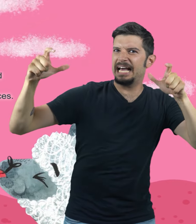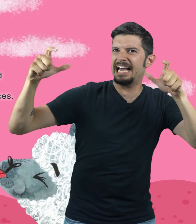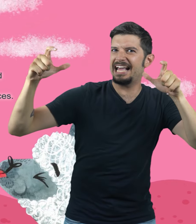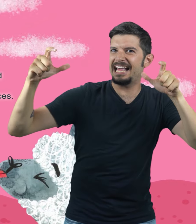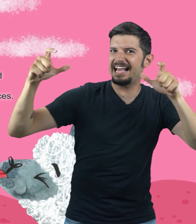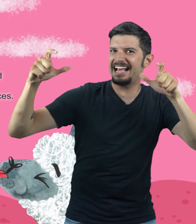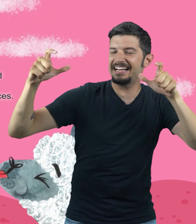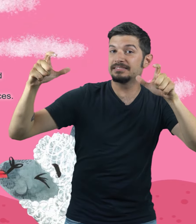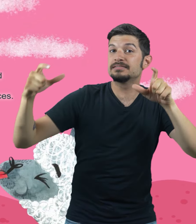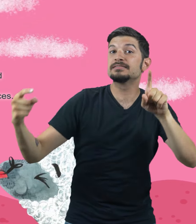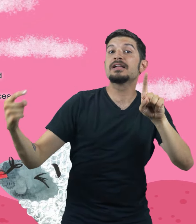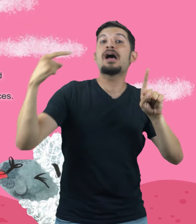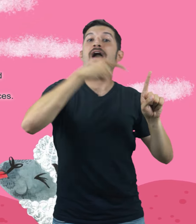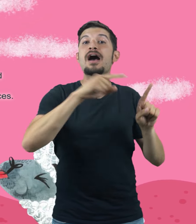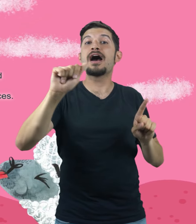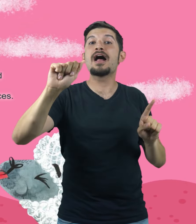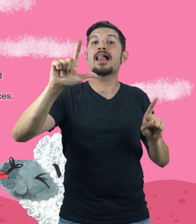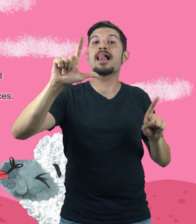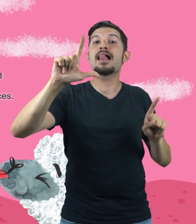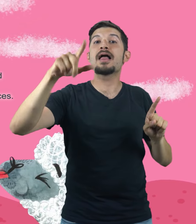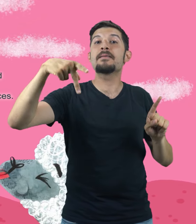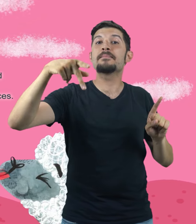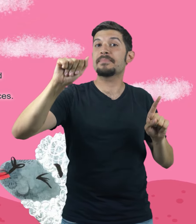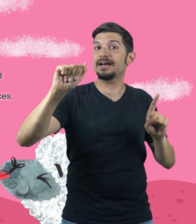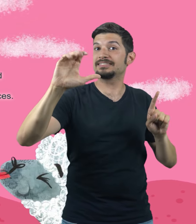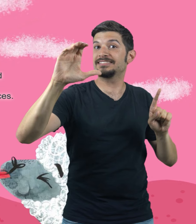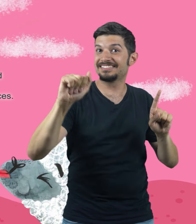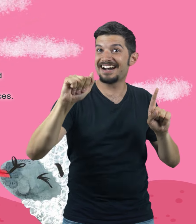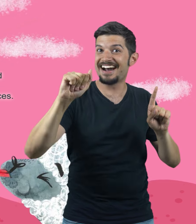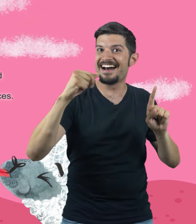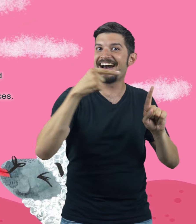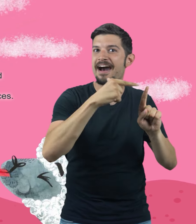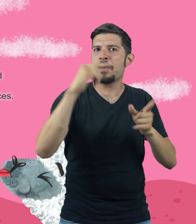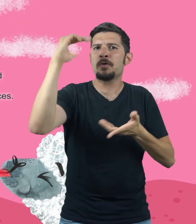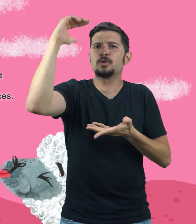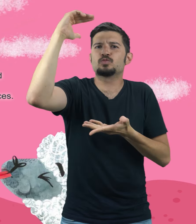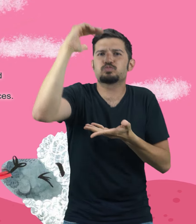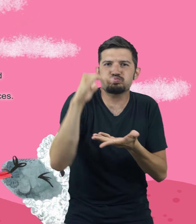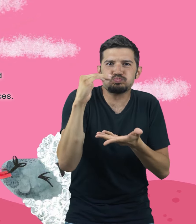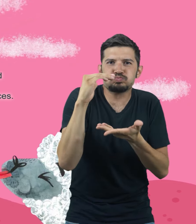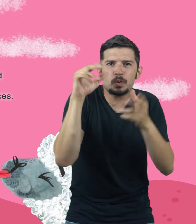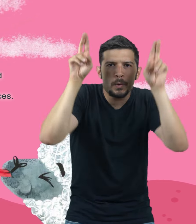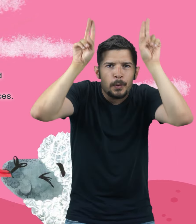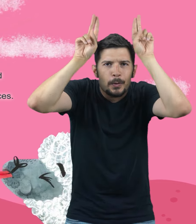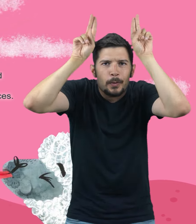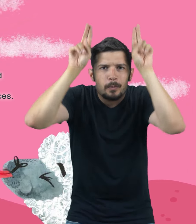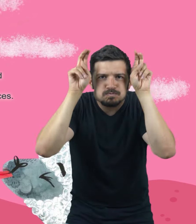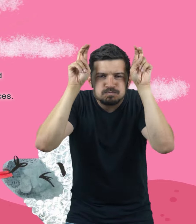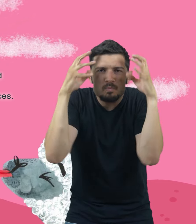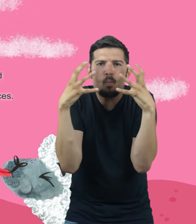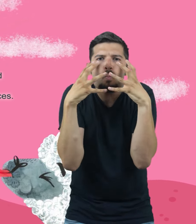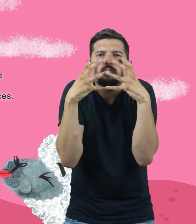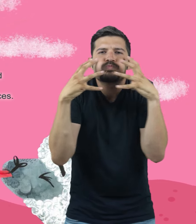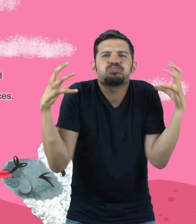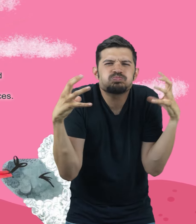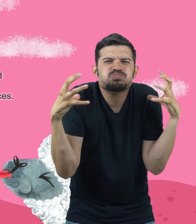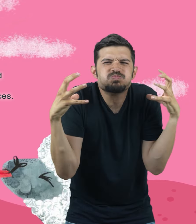size of alpacas and have longer, curved ears. Alpacas have shorter ears and chubby, furry